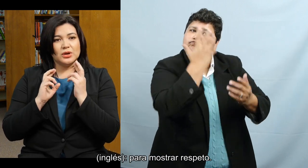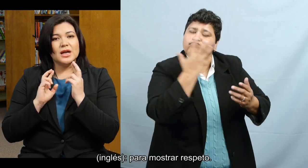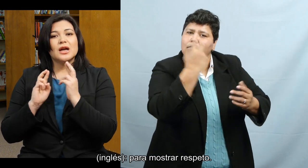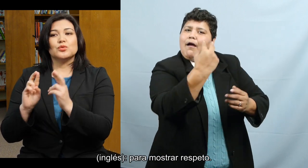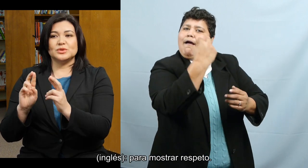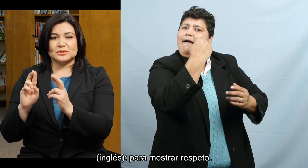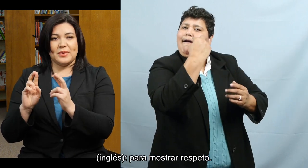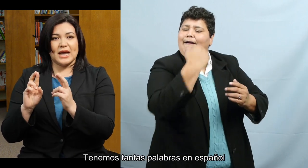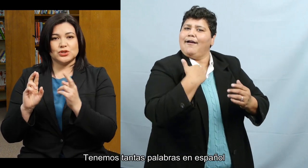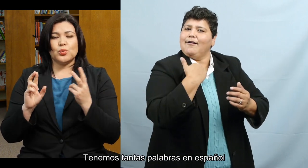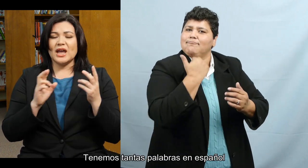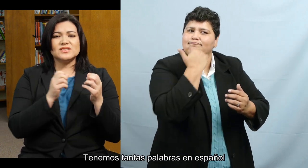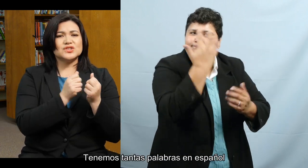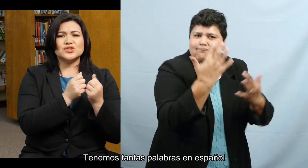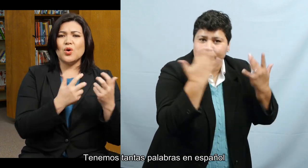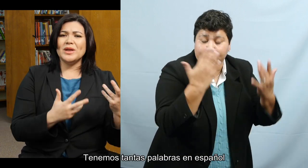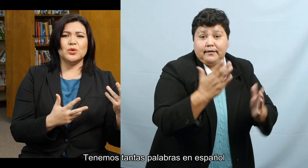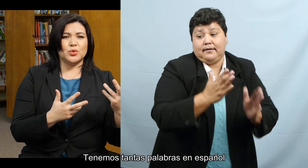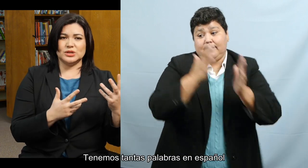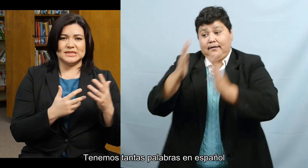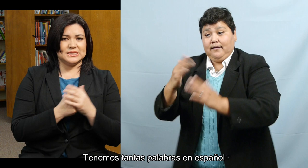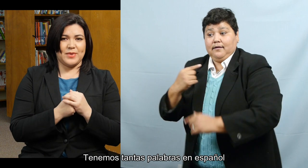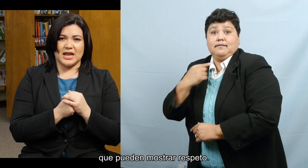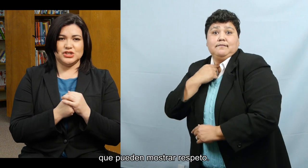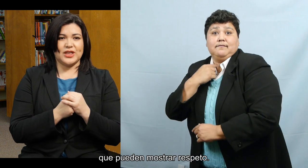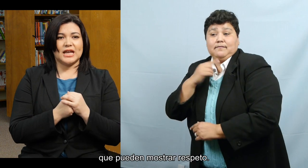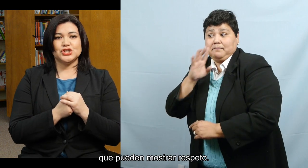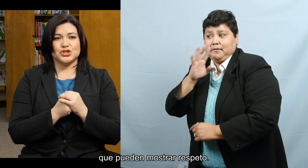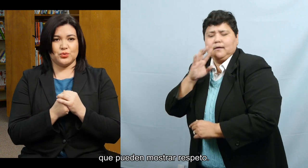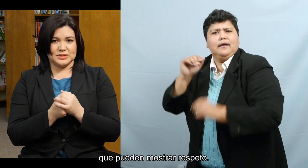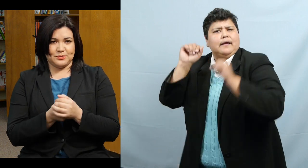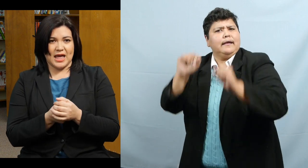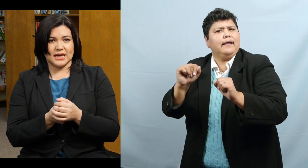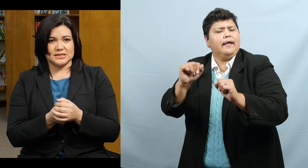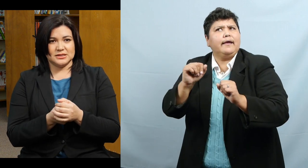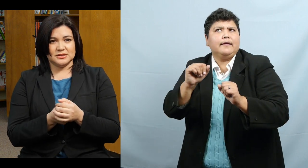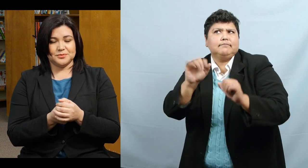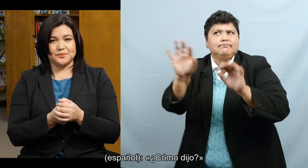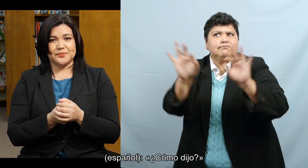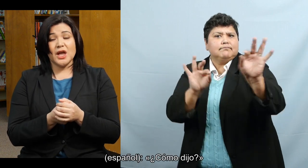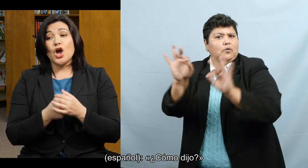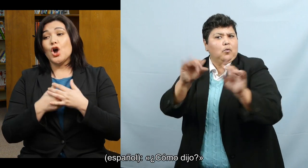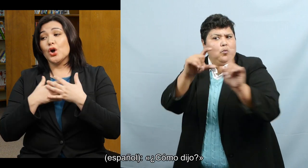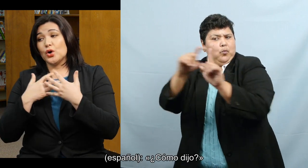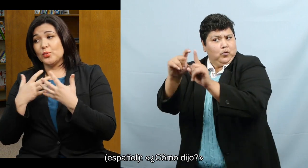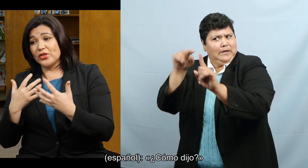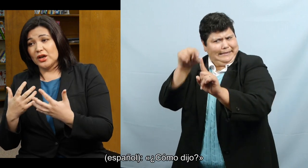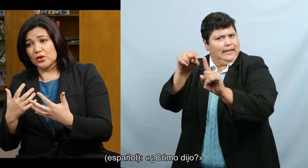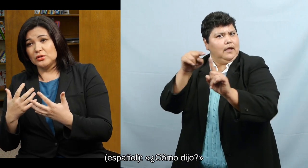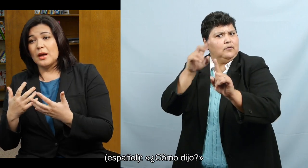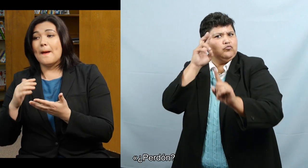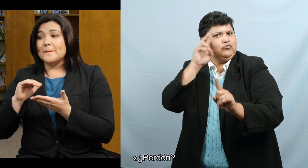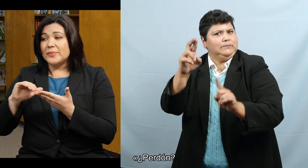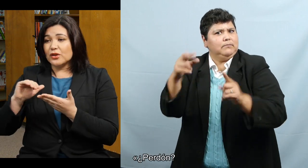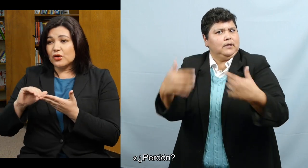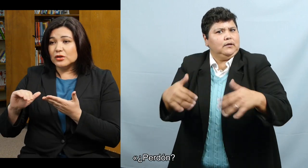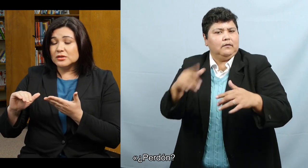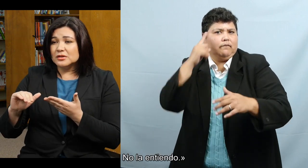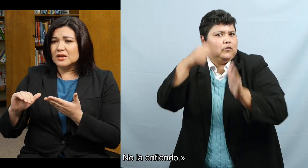señora, to show respect. We have so many words in Spanish that can show respect. Como dijo,